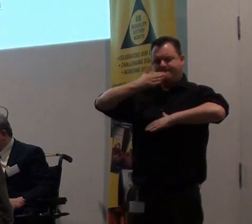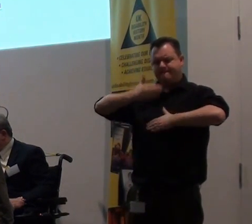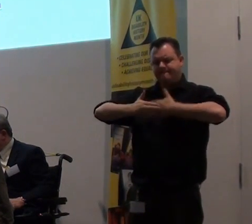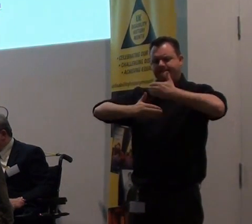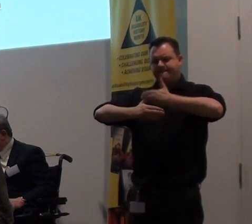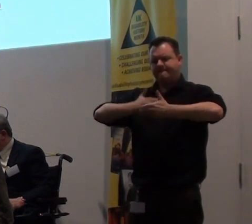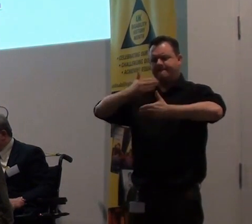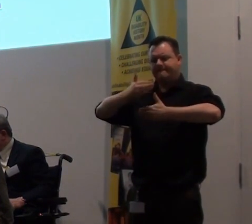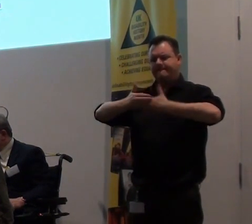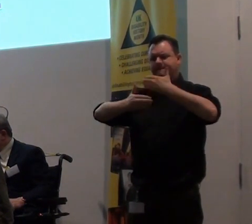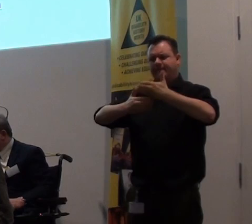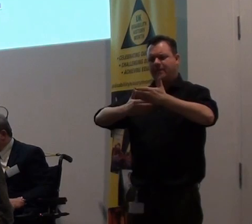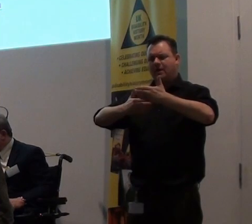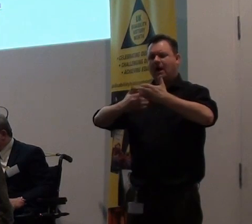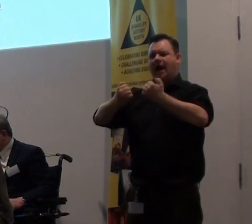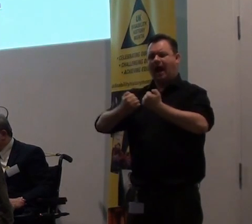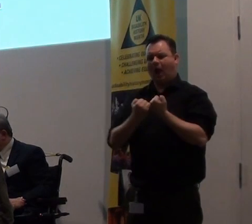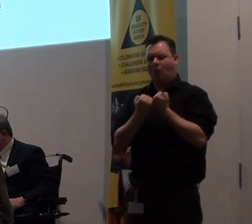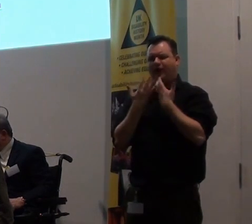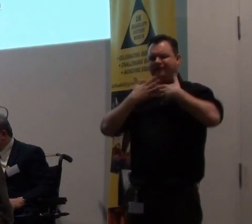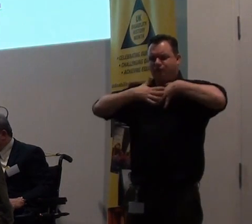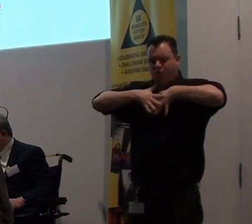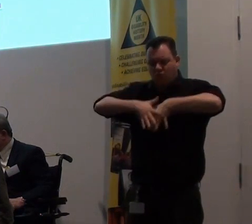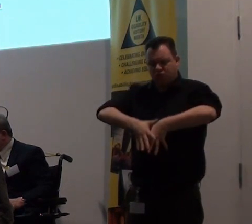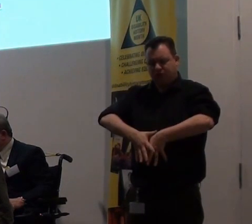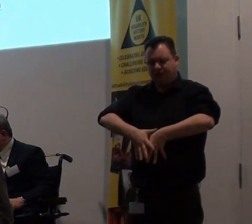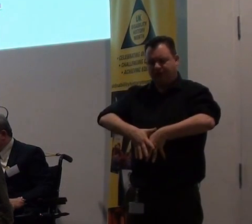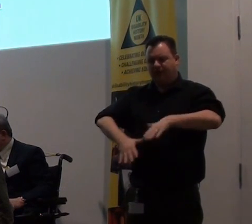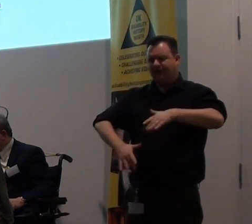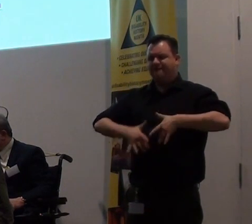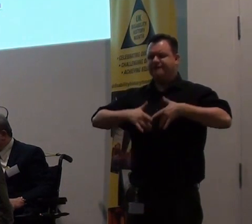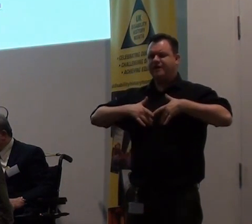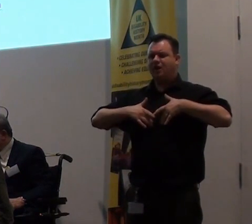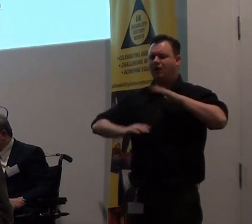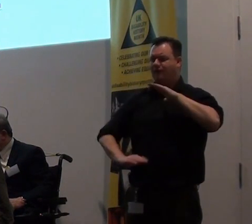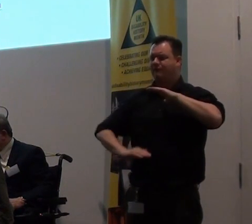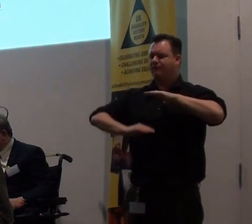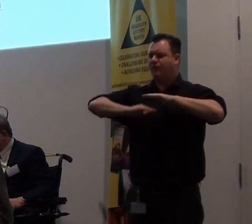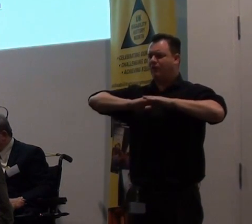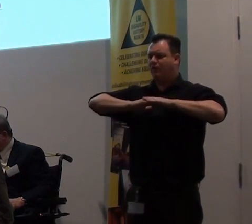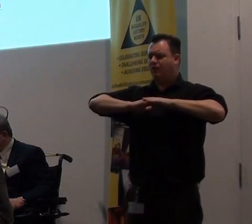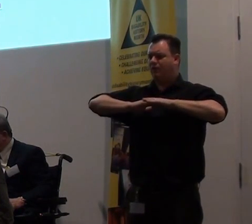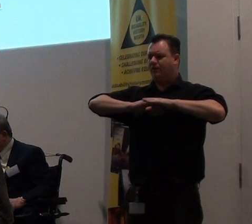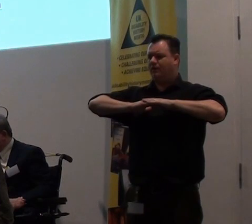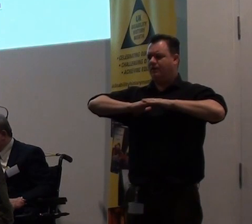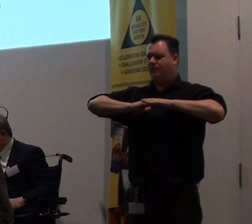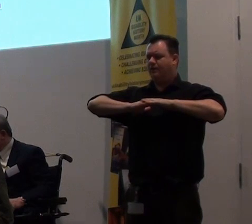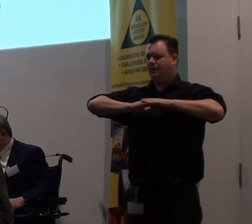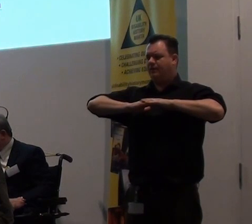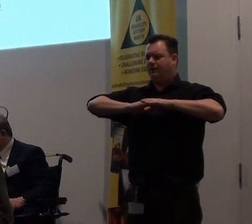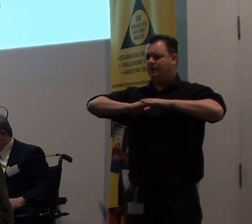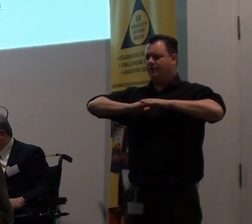fusion that makes us whole. The rain on resources, burden,